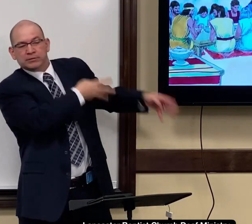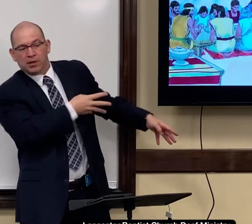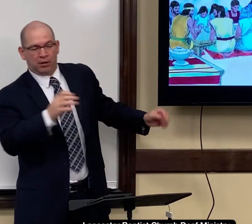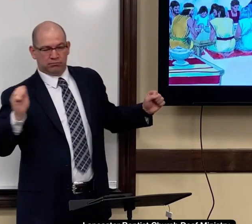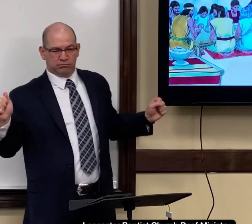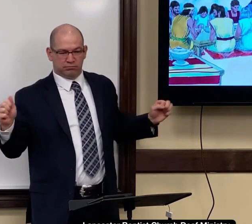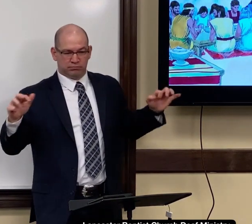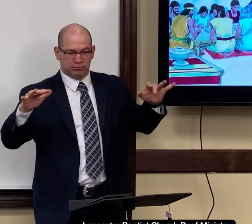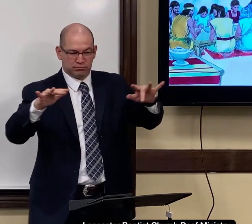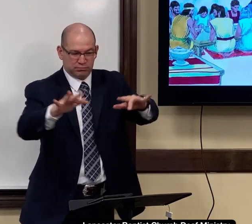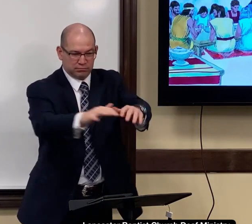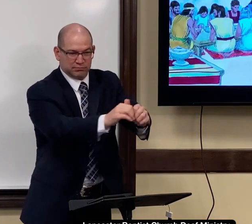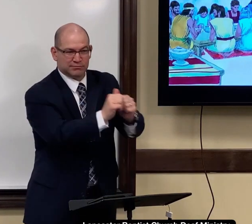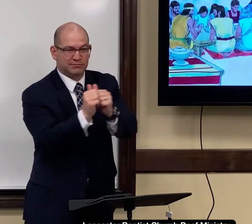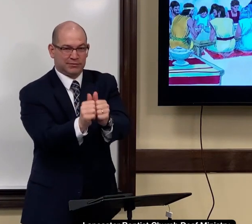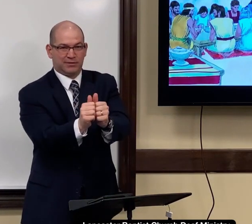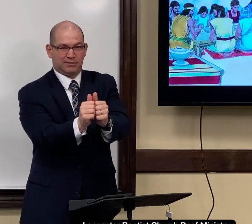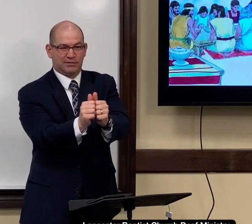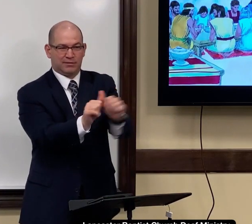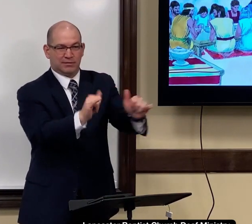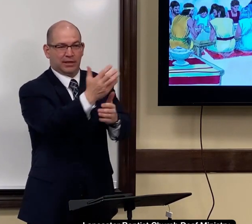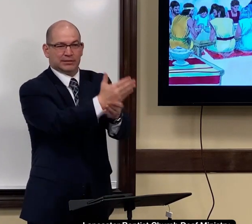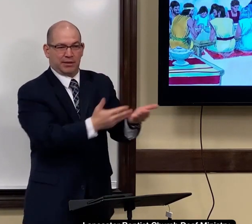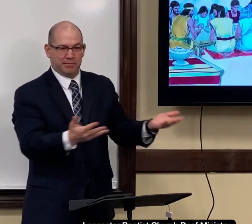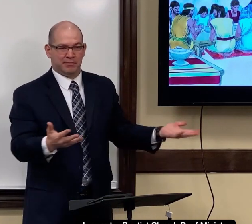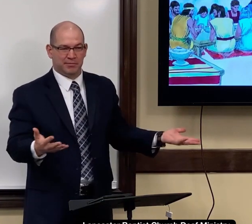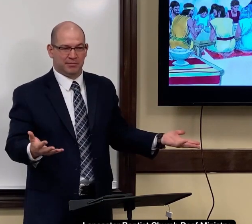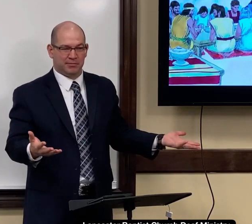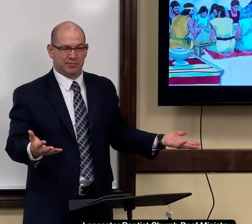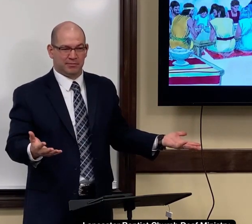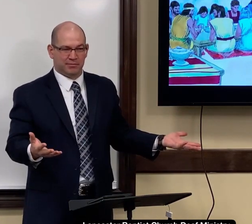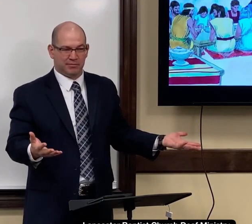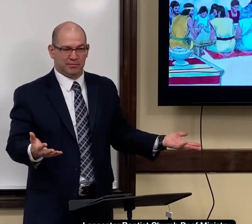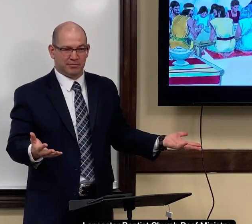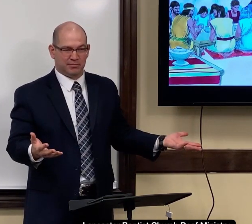Number forsake not the assembling of yourselves together as the manner of some is.